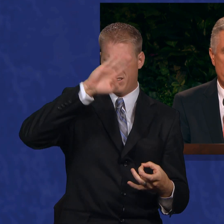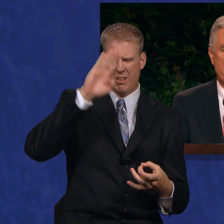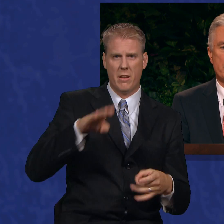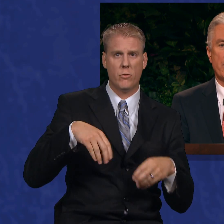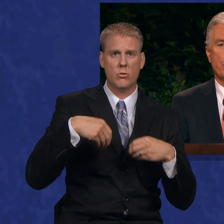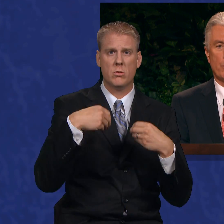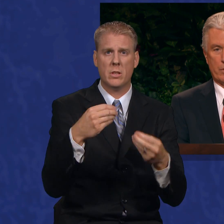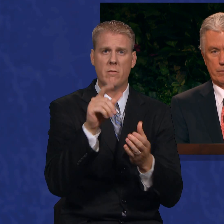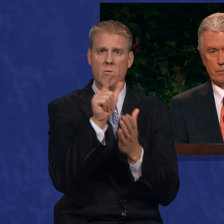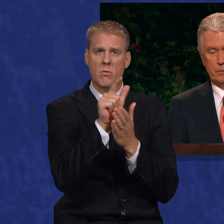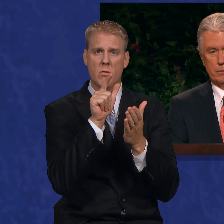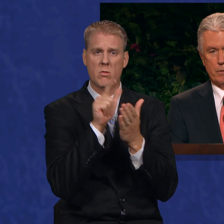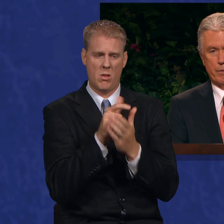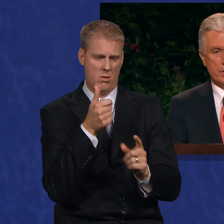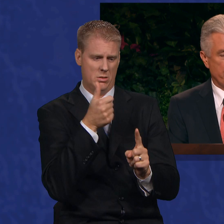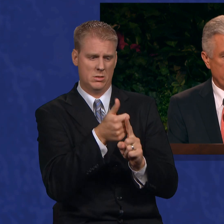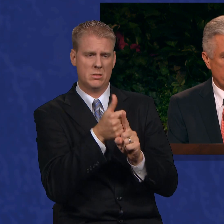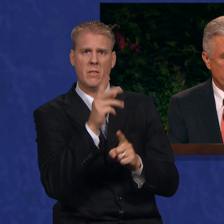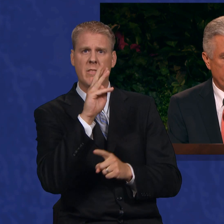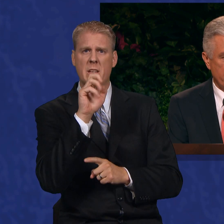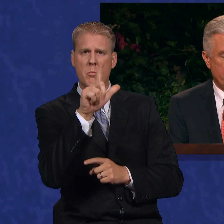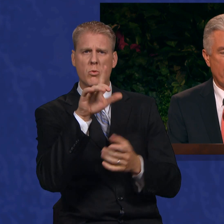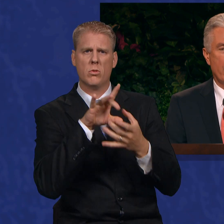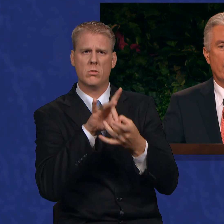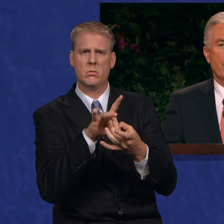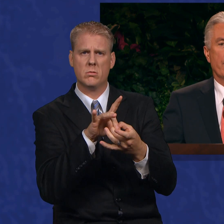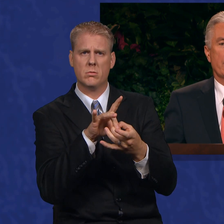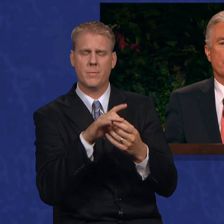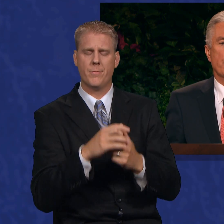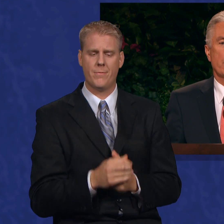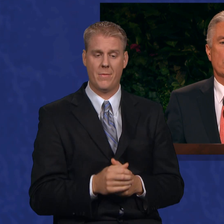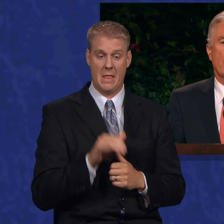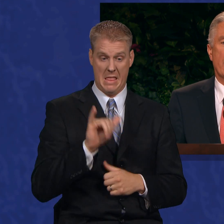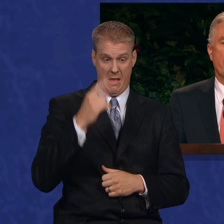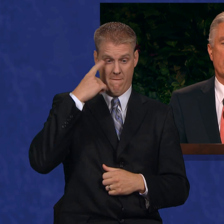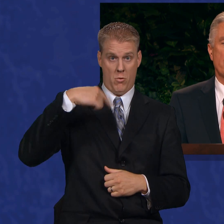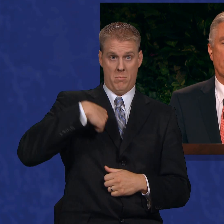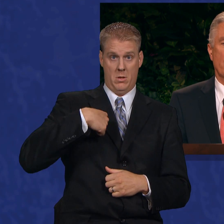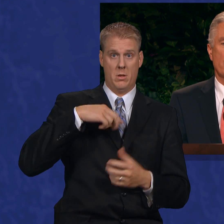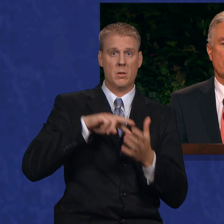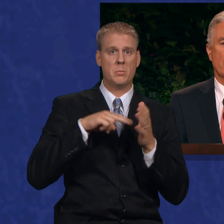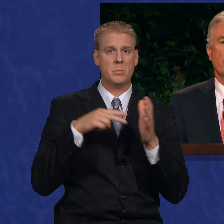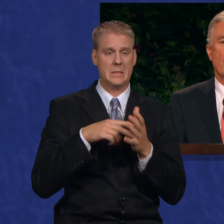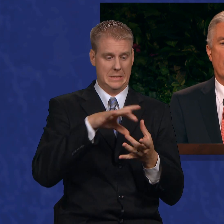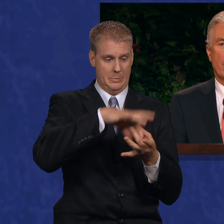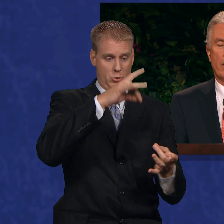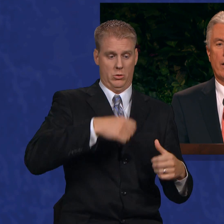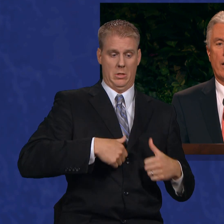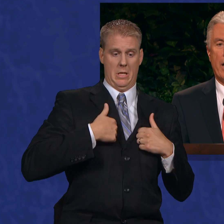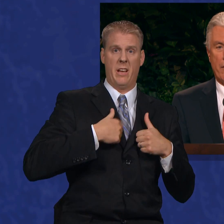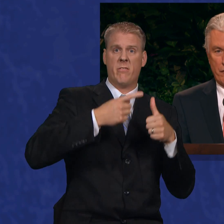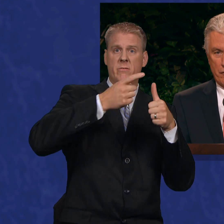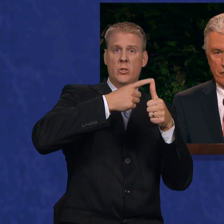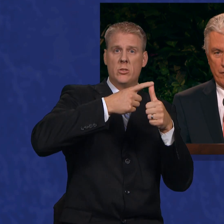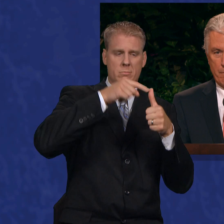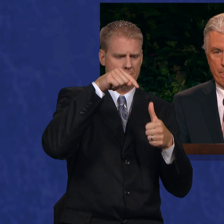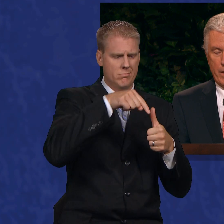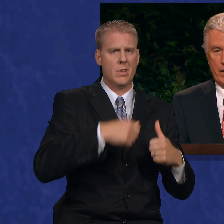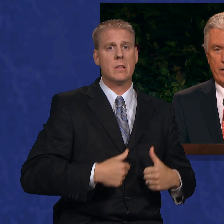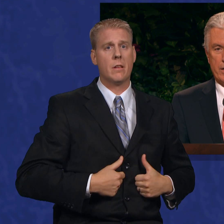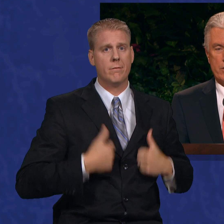law which was temporal. This means to me that spiritual life is first of all a life.